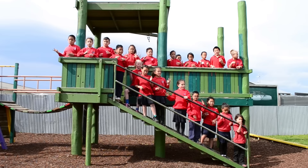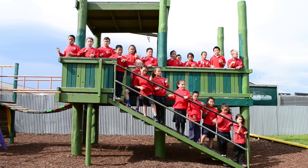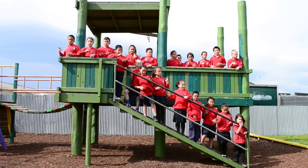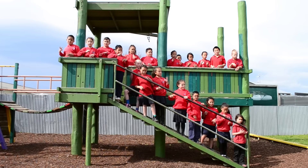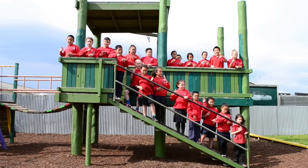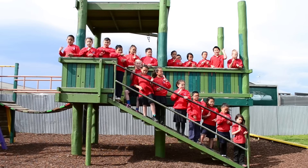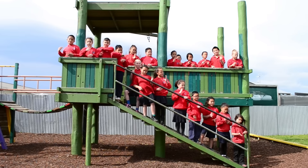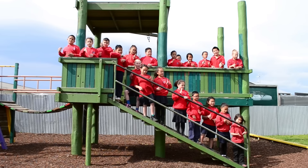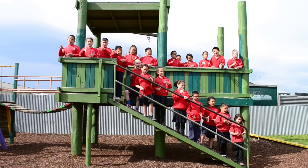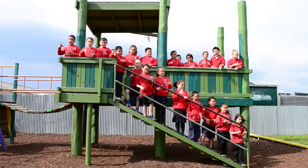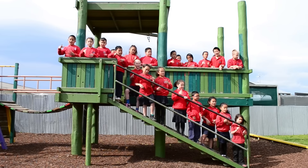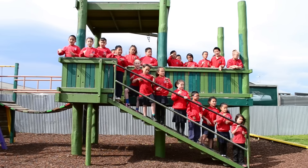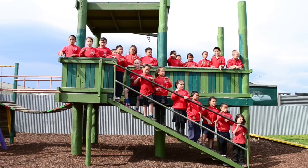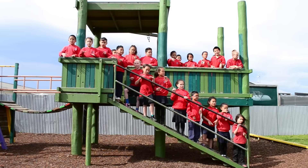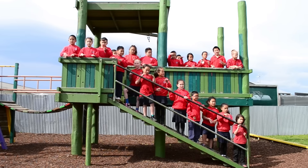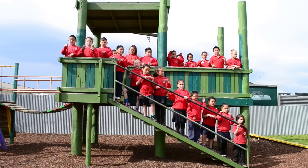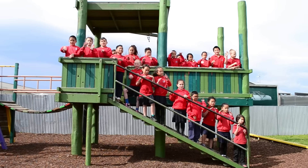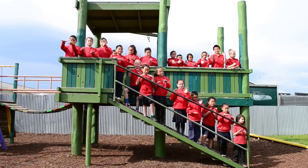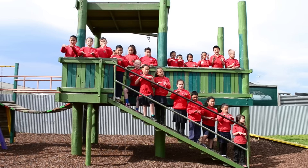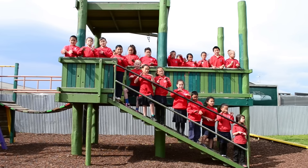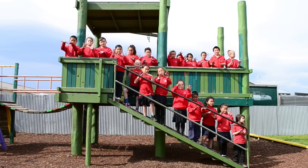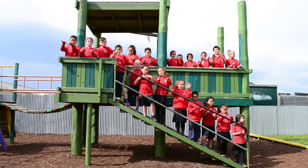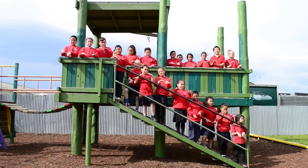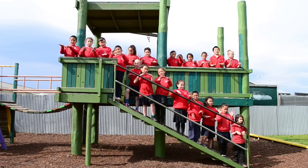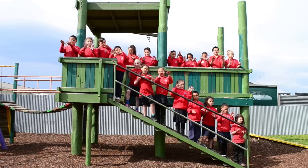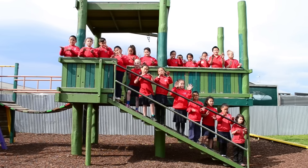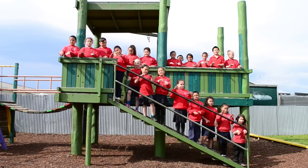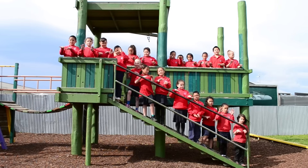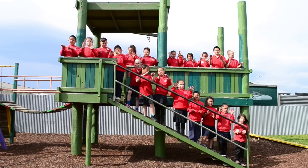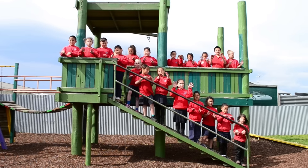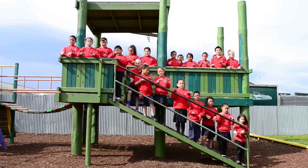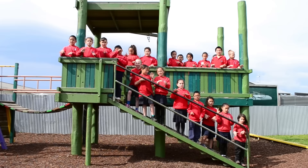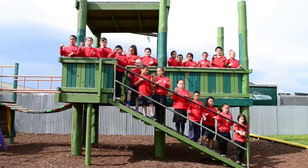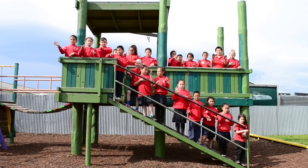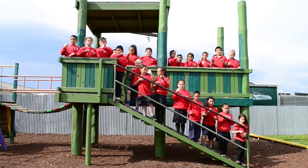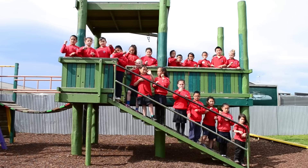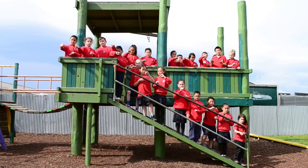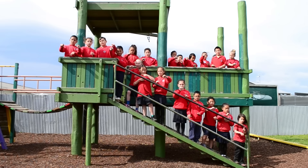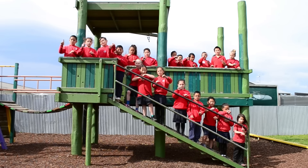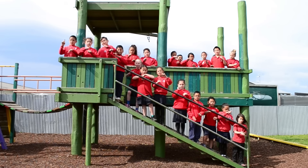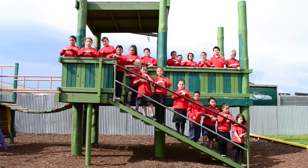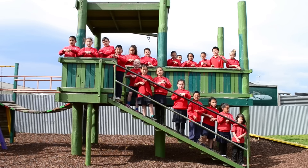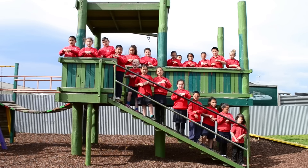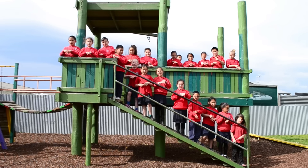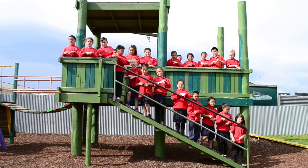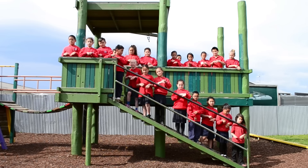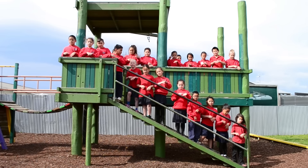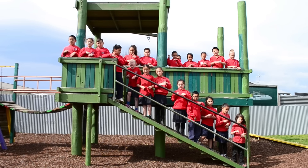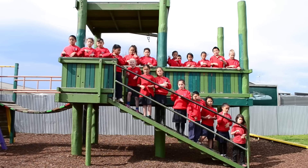We'll be fine Easy, easy Take your time Take your time